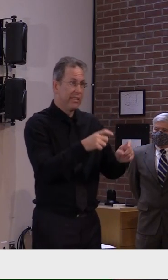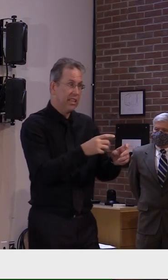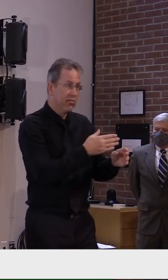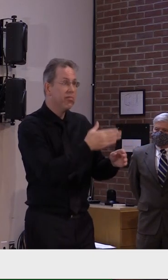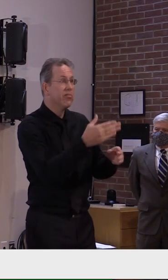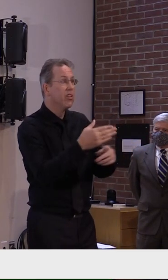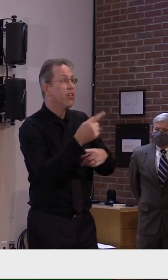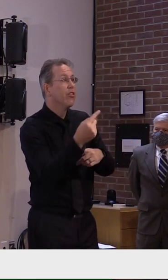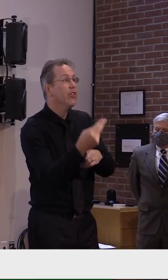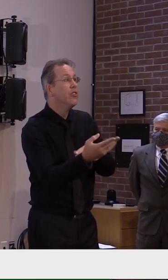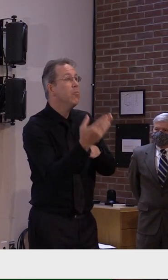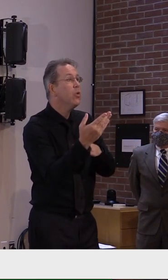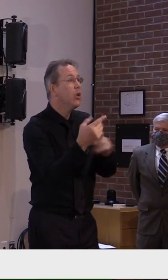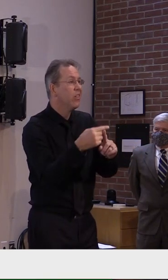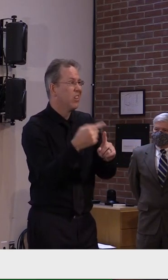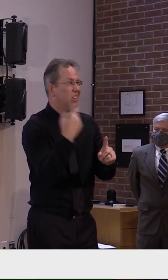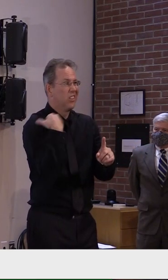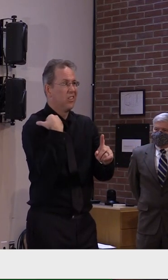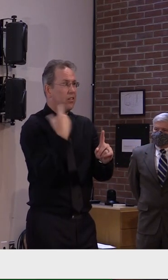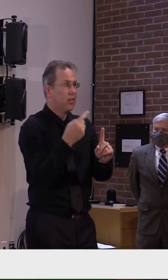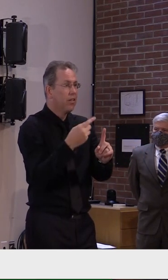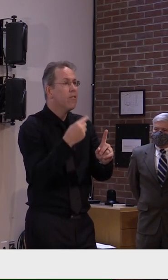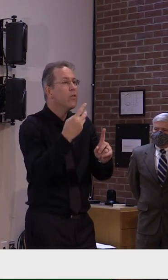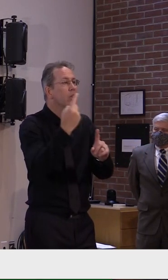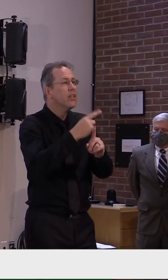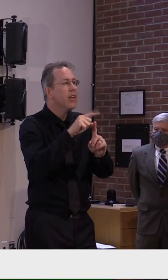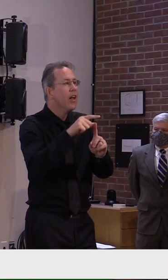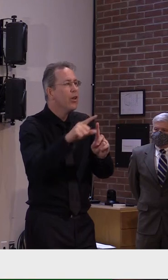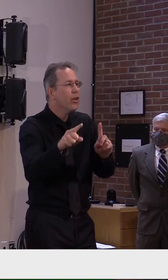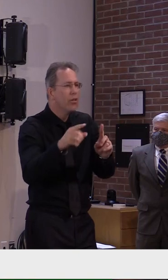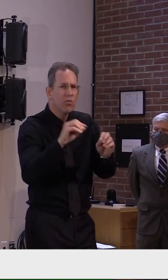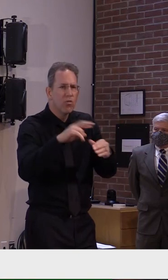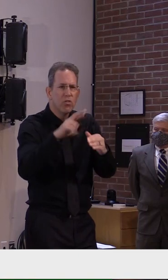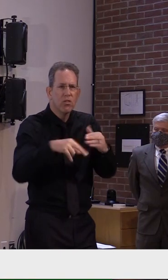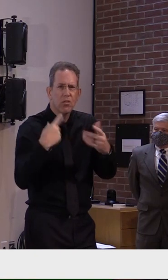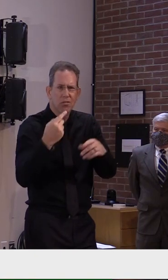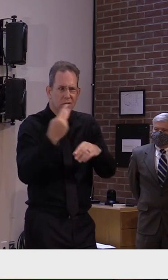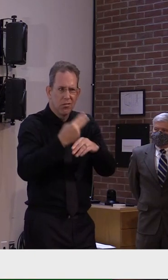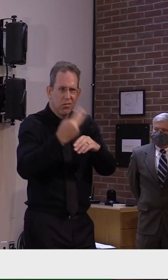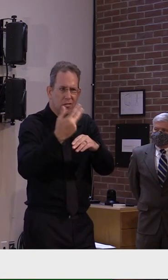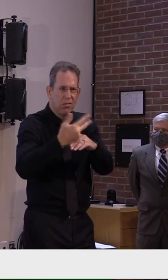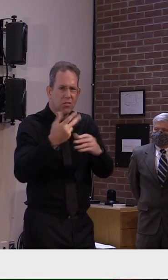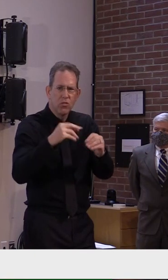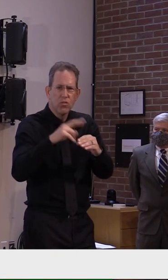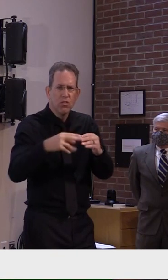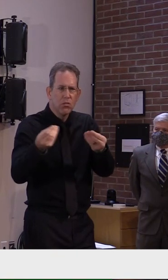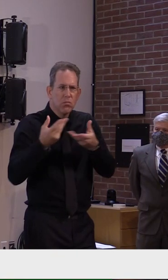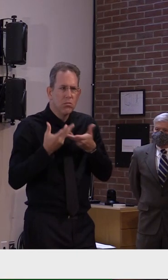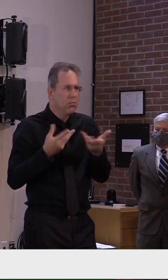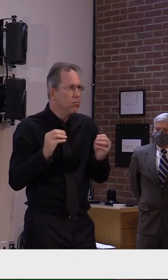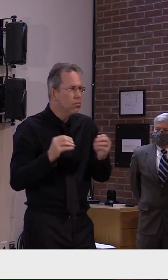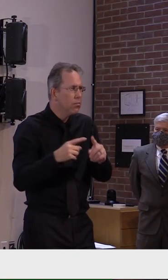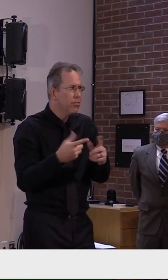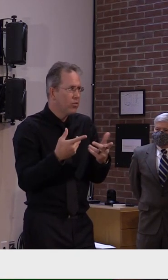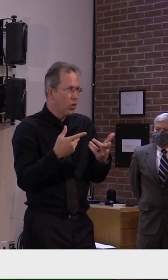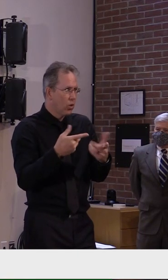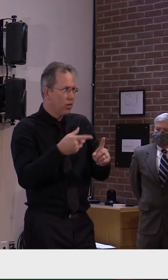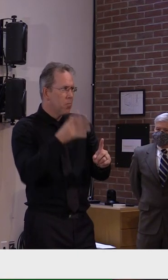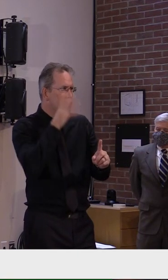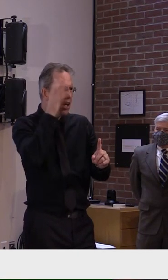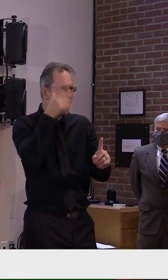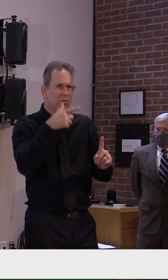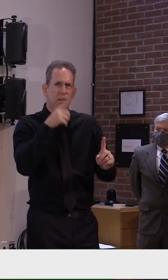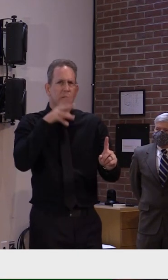more than four days later, there were still no results available. And that parent is saying that's unacceptable